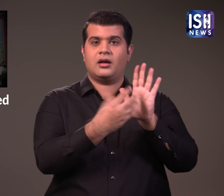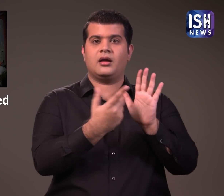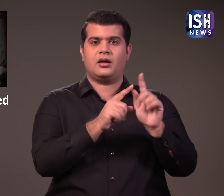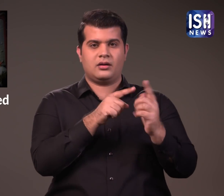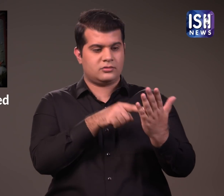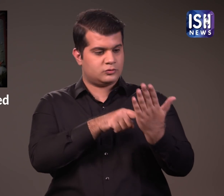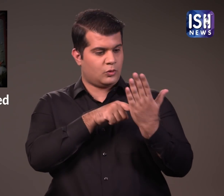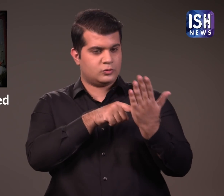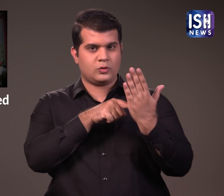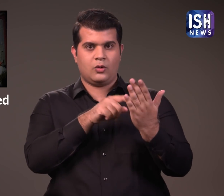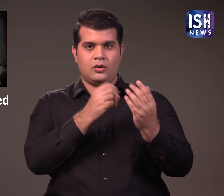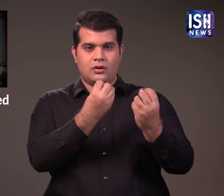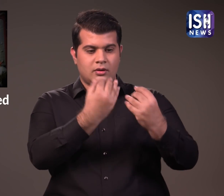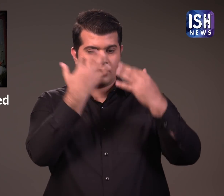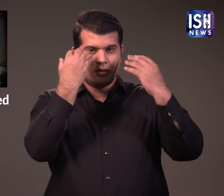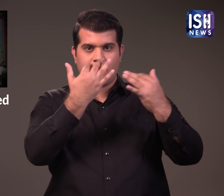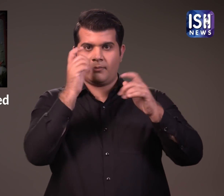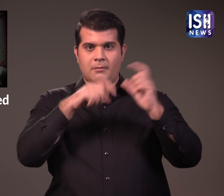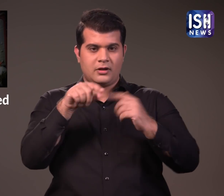influence people to vote for him in the elections.